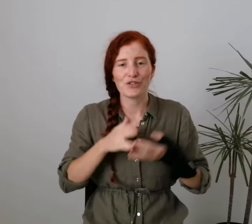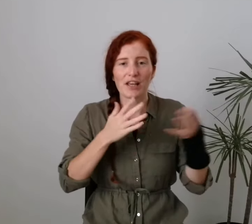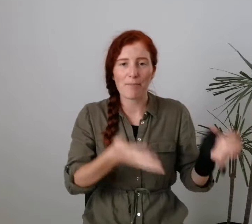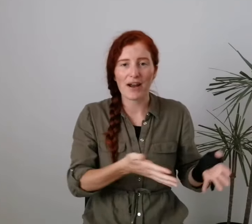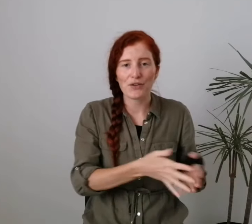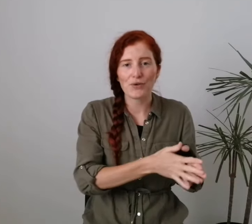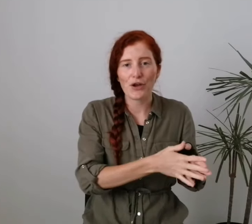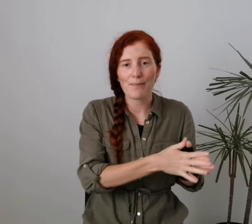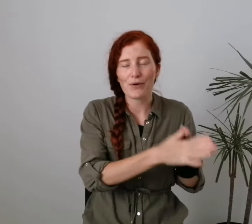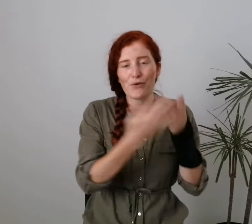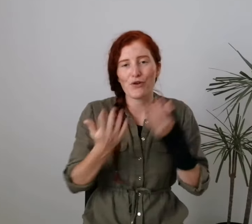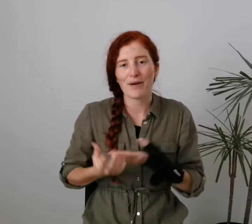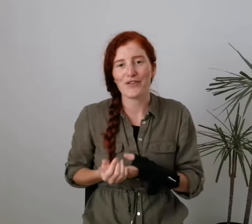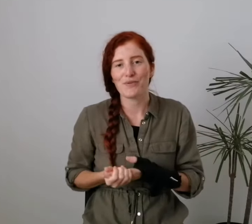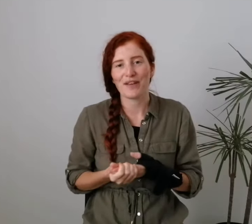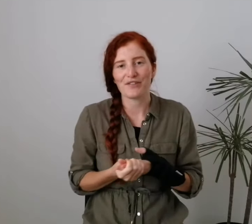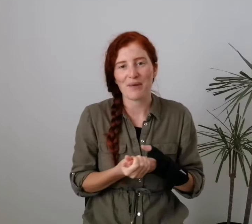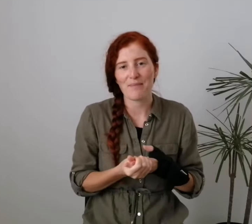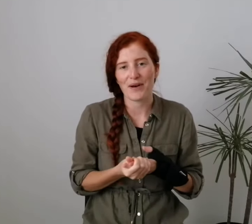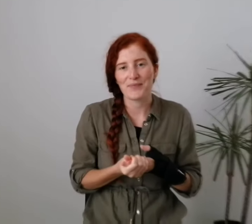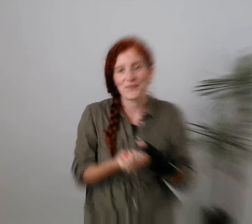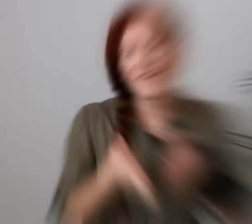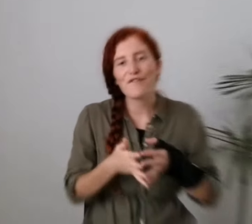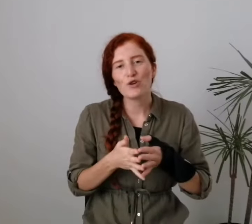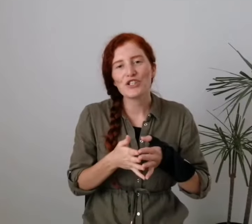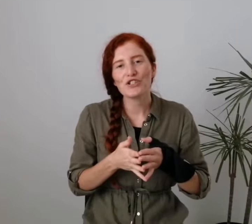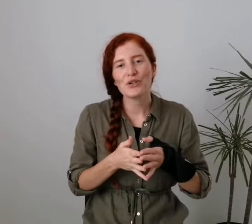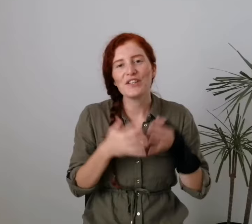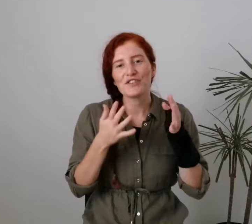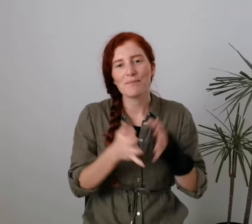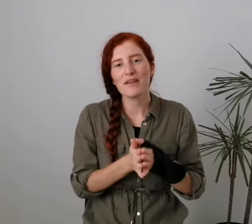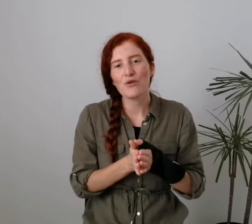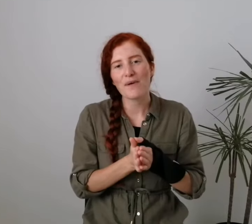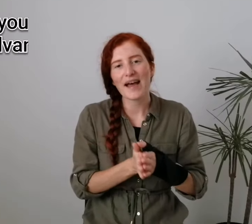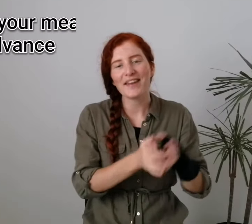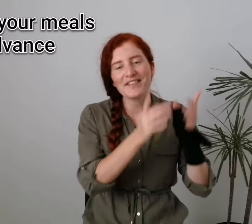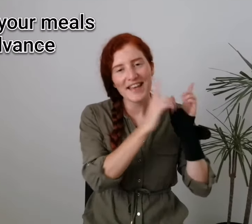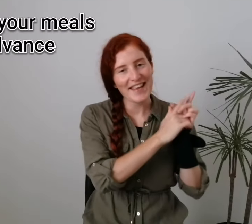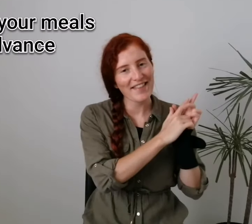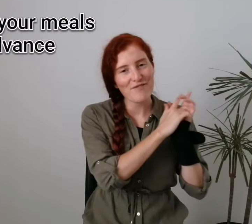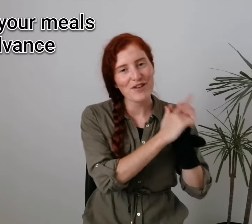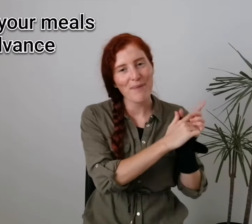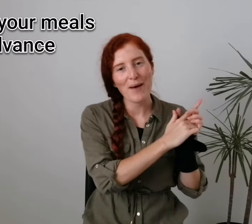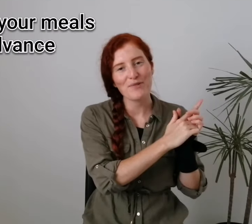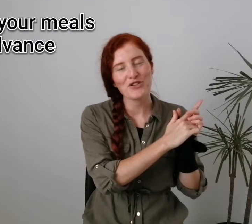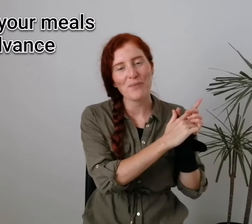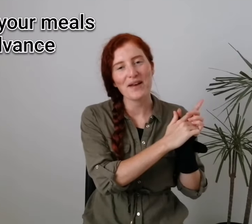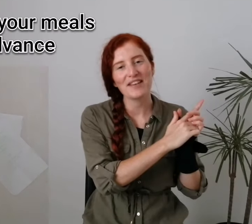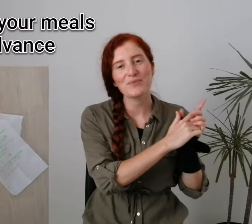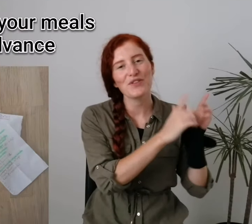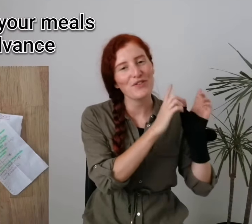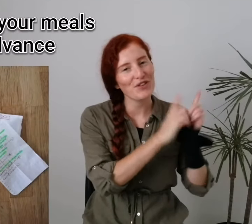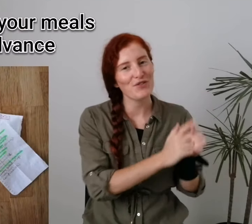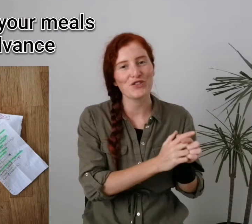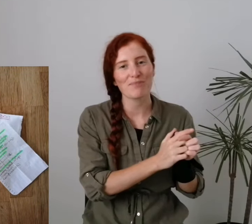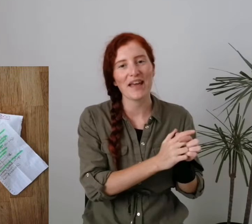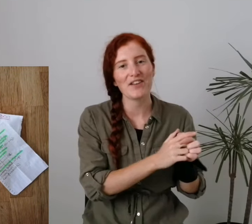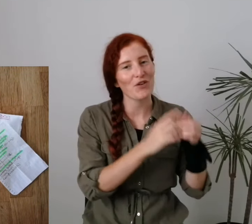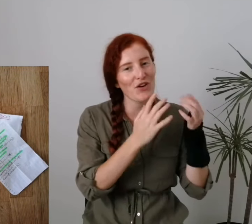using a brand new notebook or a brand new piece of paper. And then forty two is to meal plan and take that repurpose shopping list with you that you've just made on